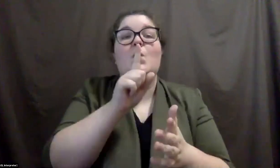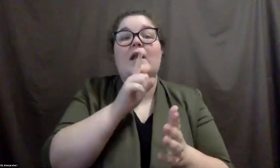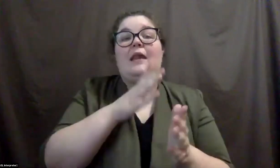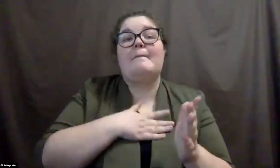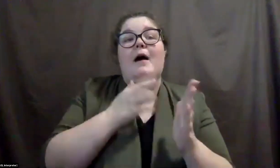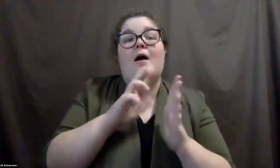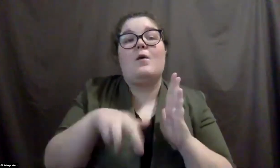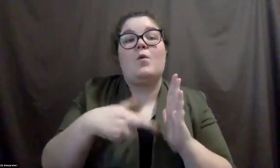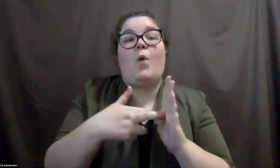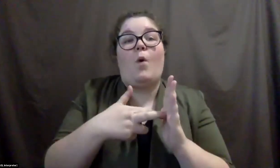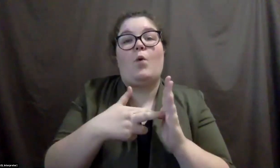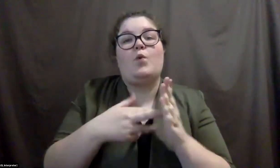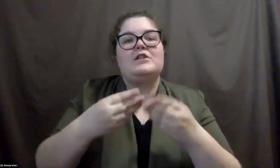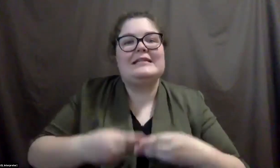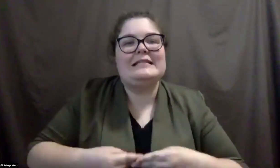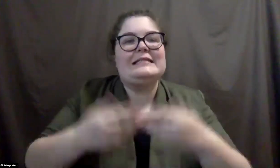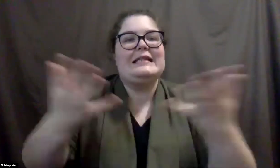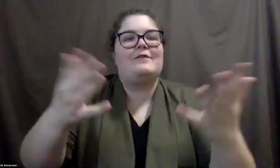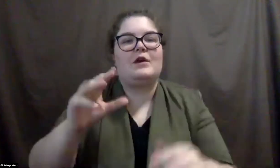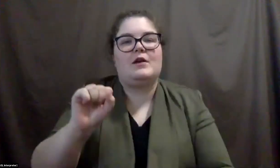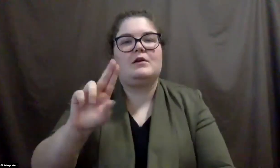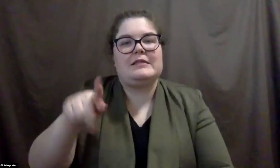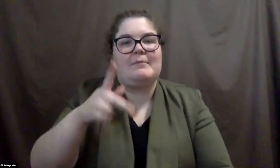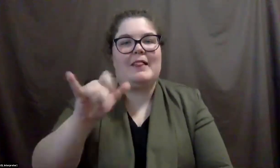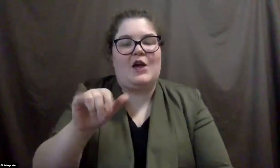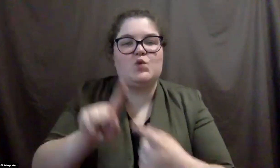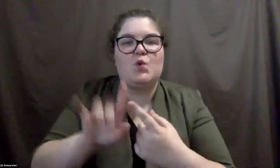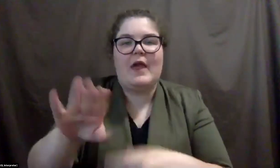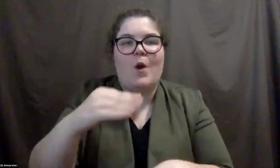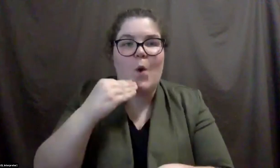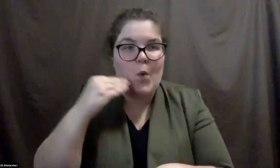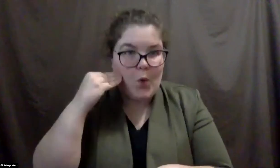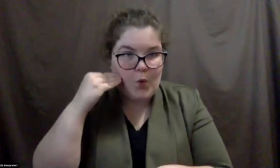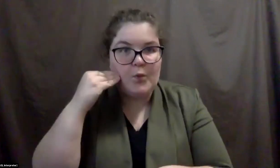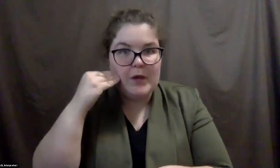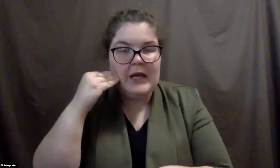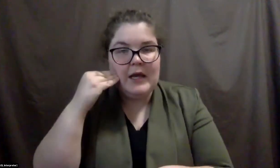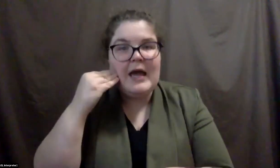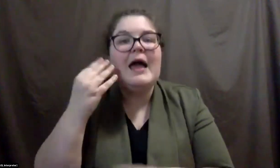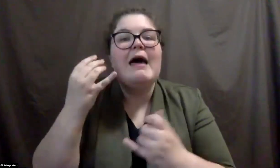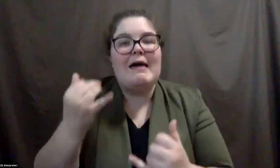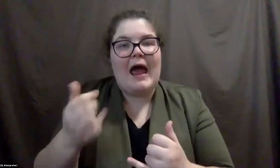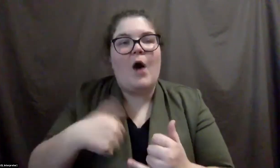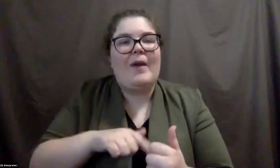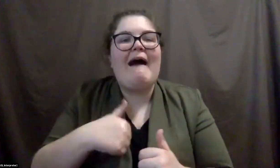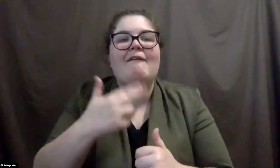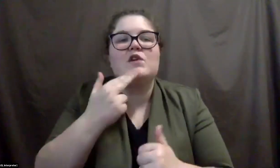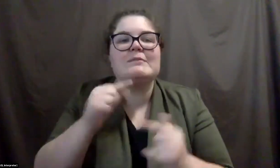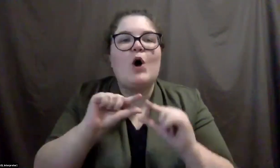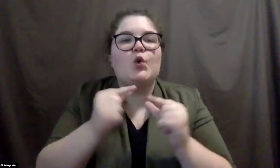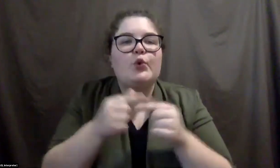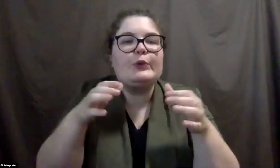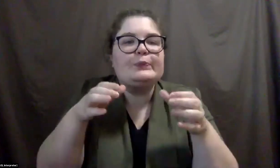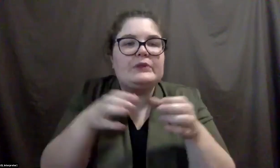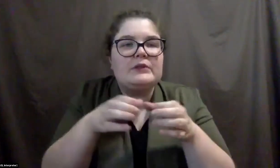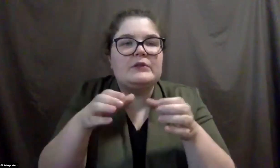supplies to the homes and now bringing in small groups of folks, just kind